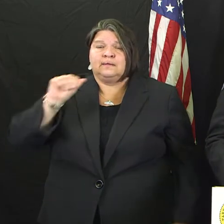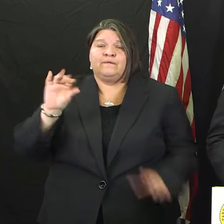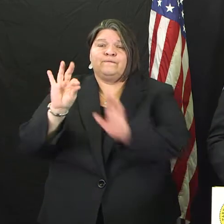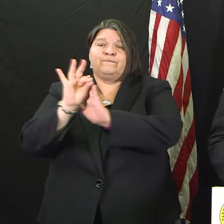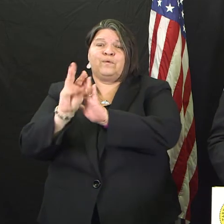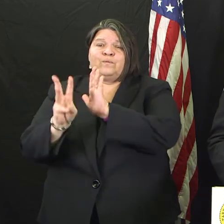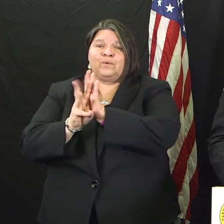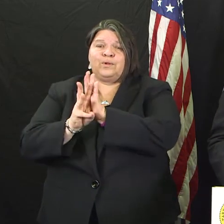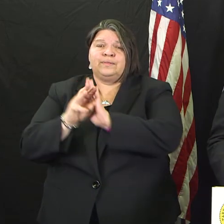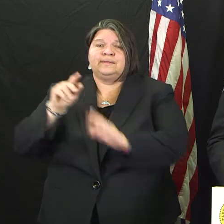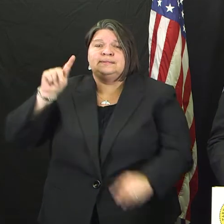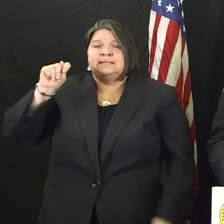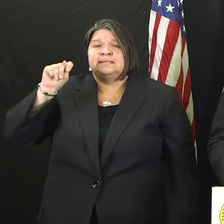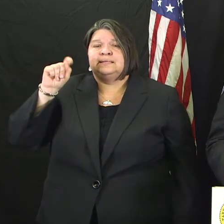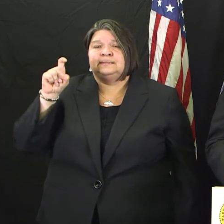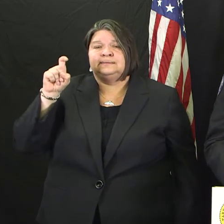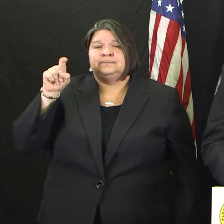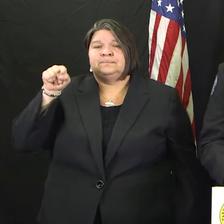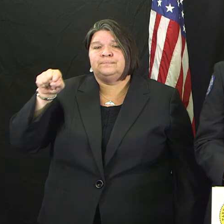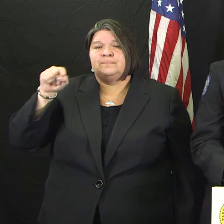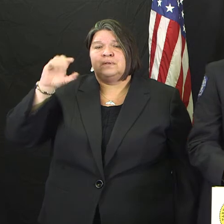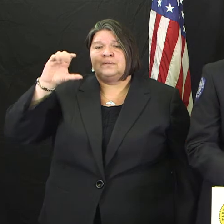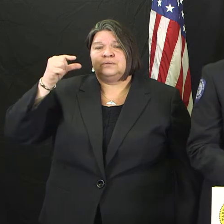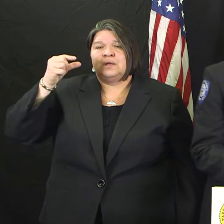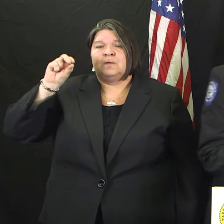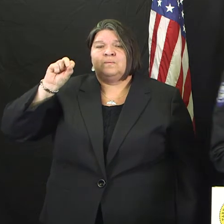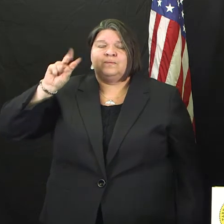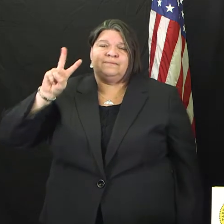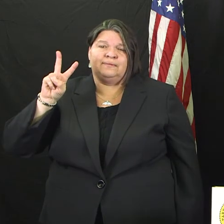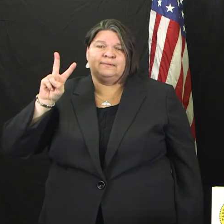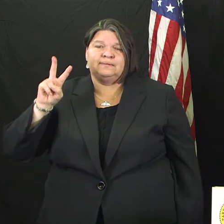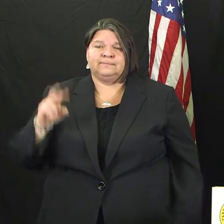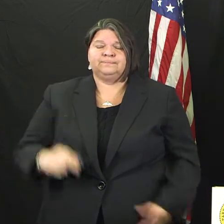I'll ask the fire chief to come up and have a few words for you.